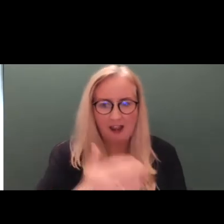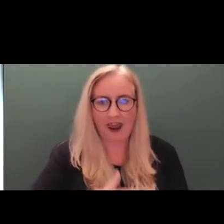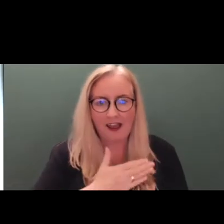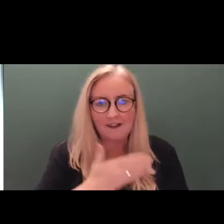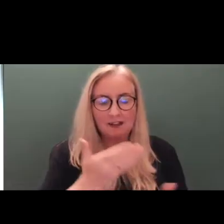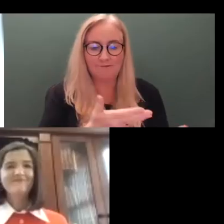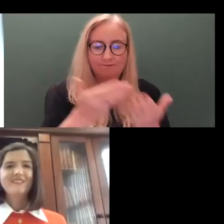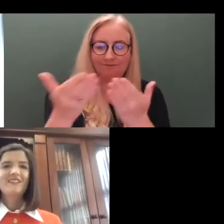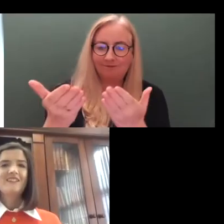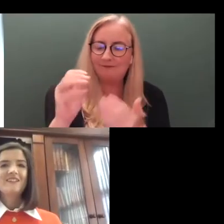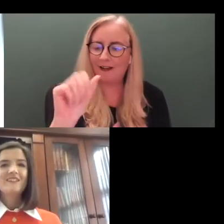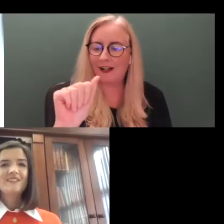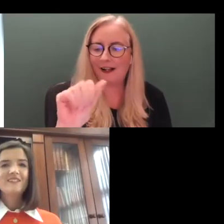Ashler.